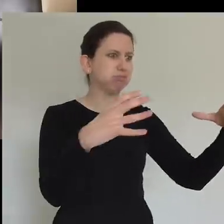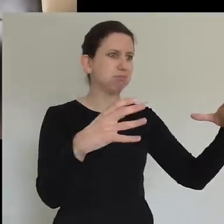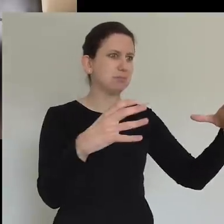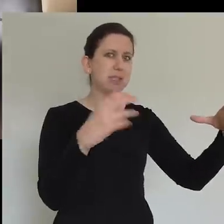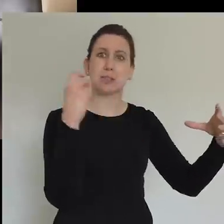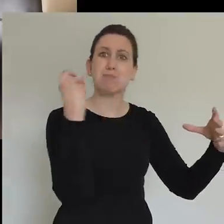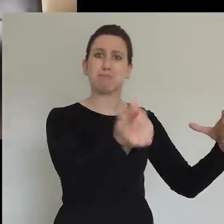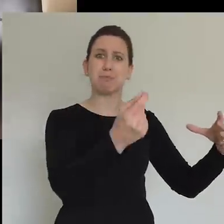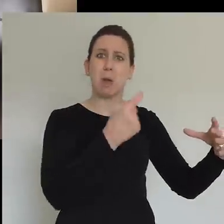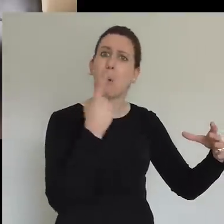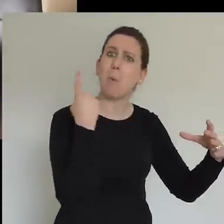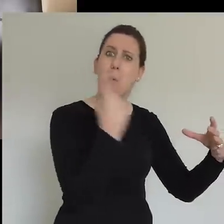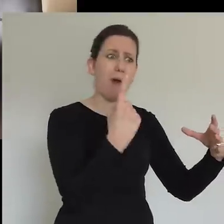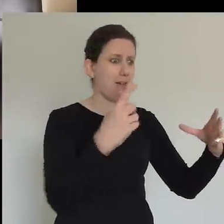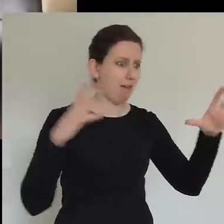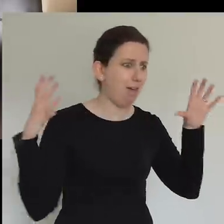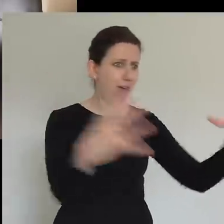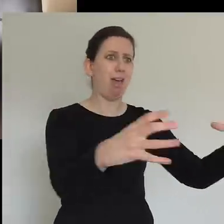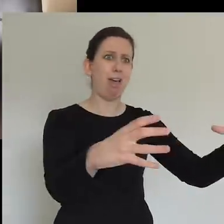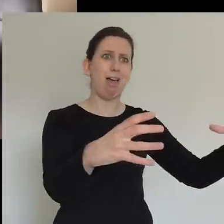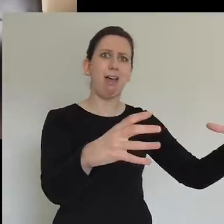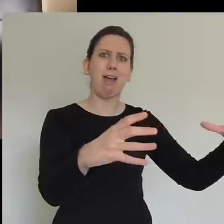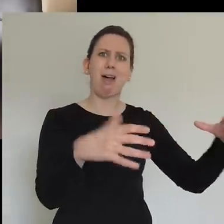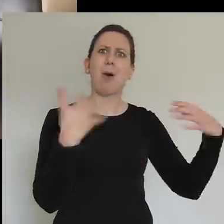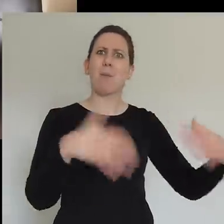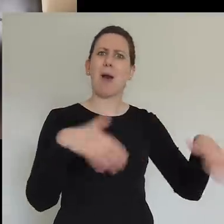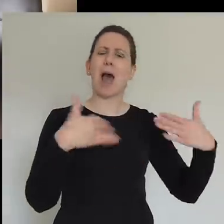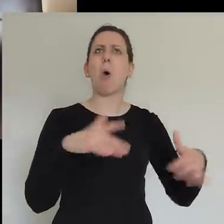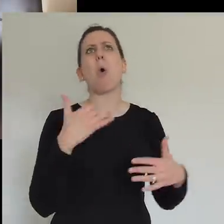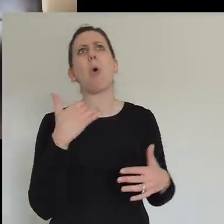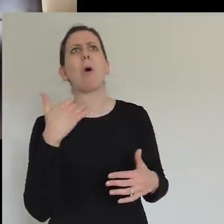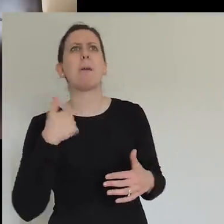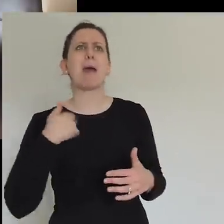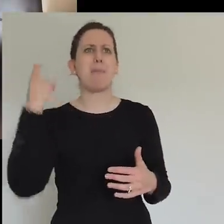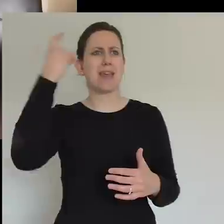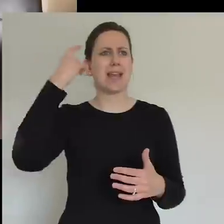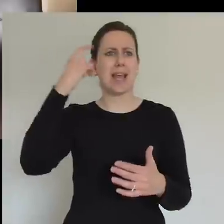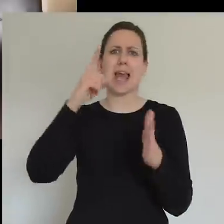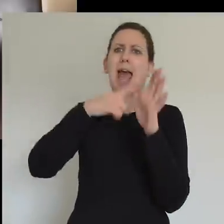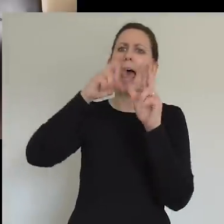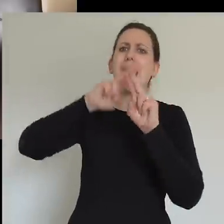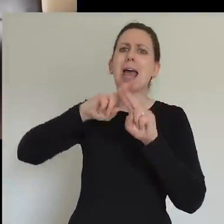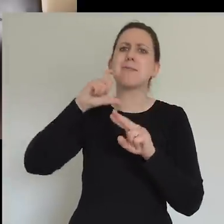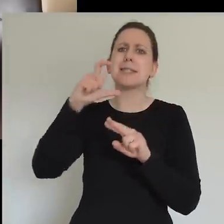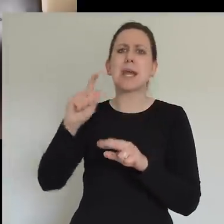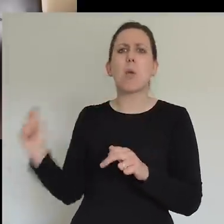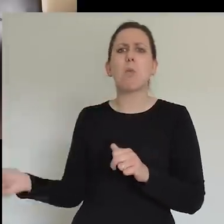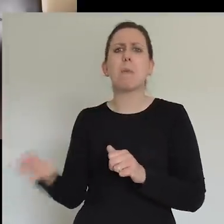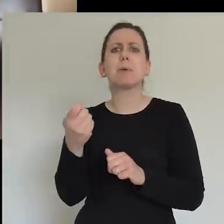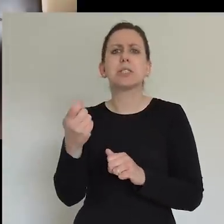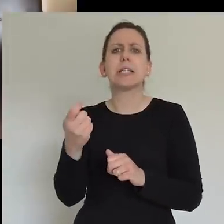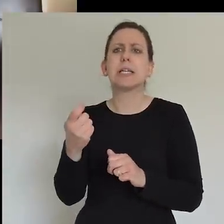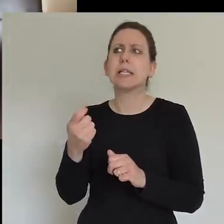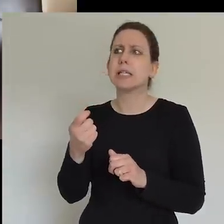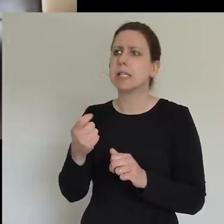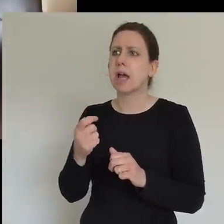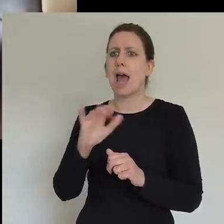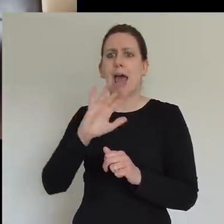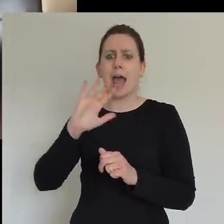my world, that is the whole of the AFC Wimbledon. Average attendance in one moment, coming to Jesus. Imagine that in your community, in